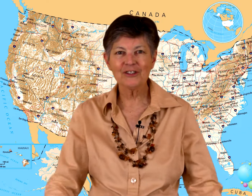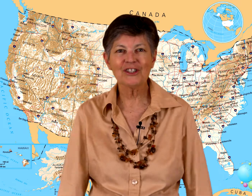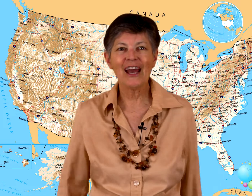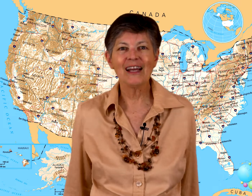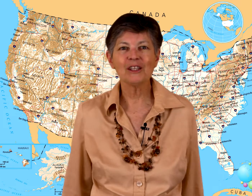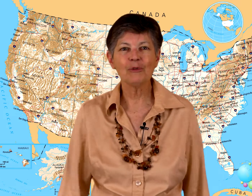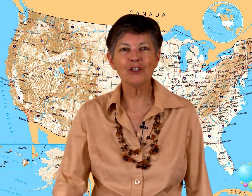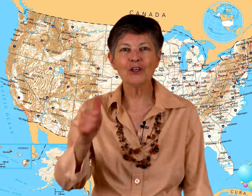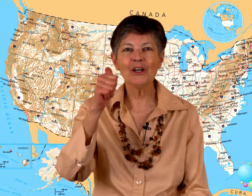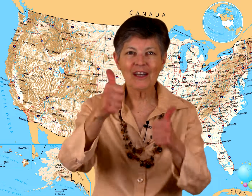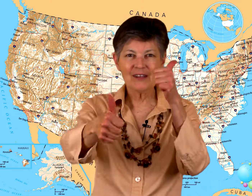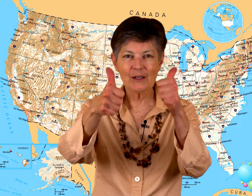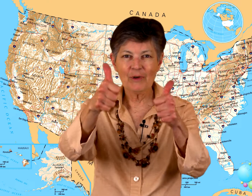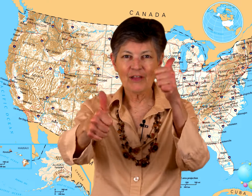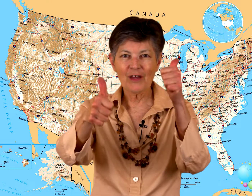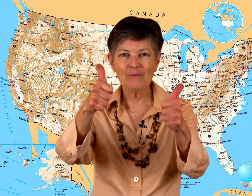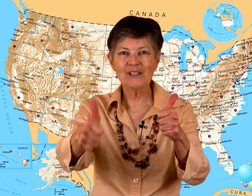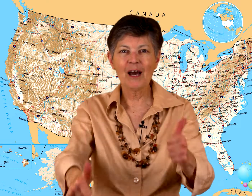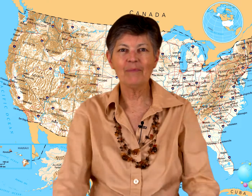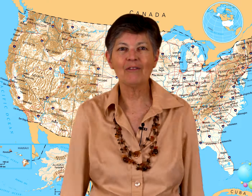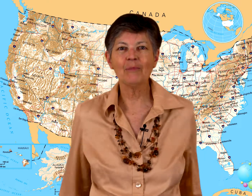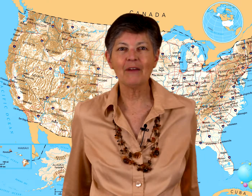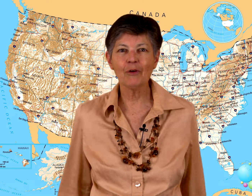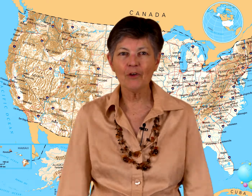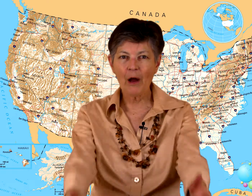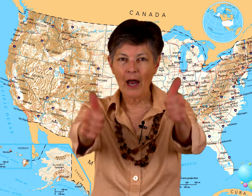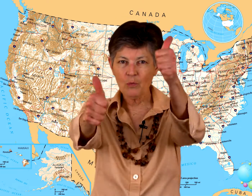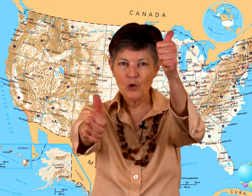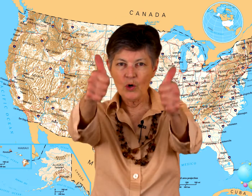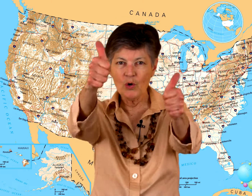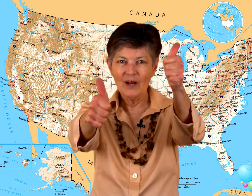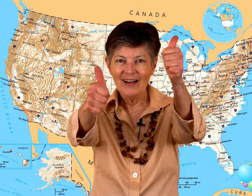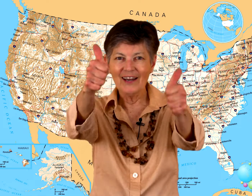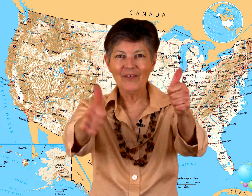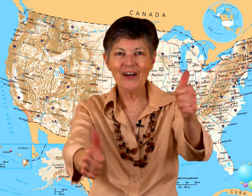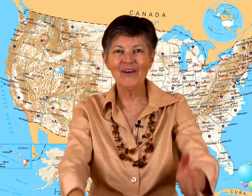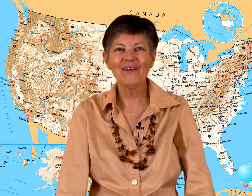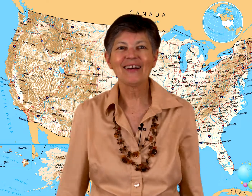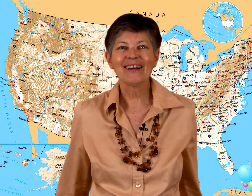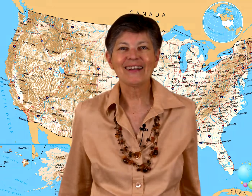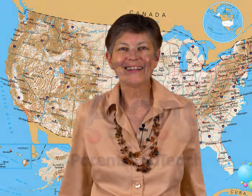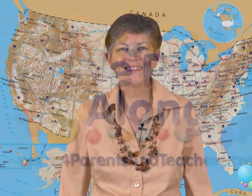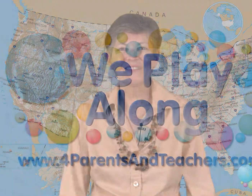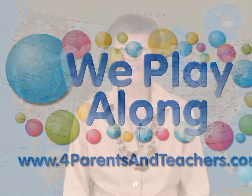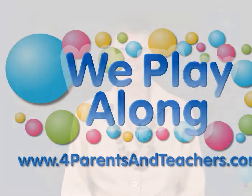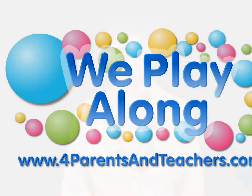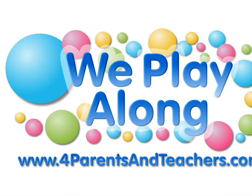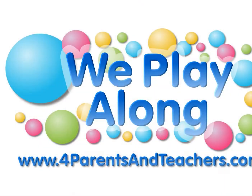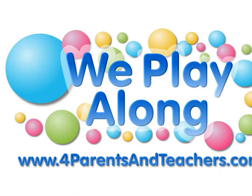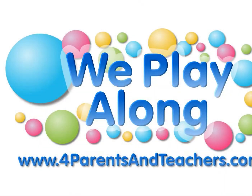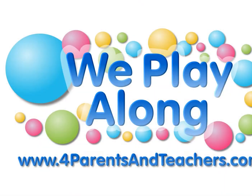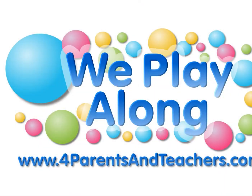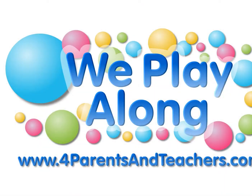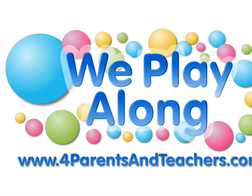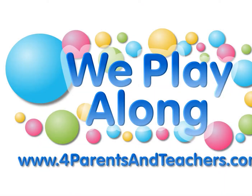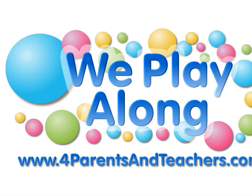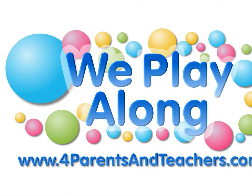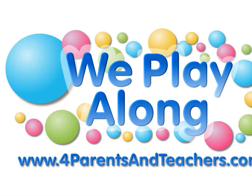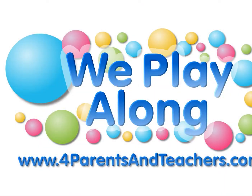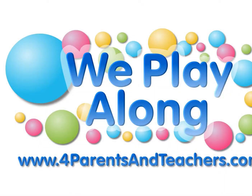states and be sure you give us a big thumbs up. Everybody from Vermont. Woohoo. Here we go. Play, play, play along. Come on